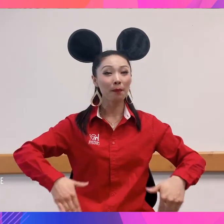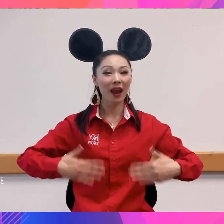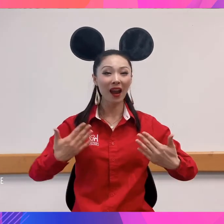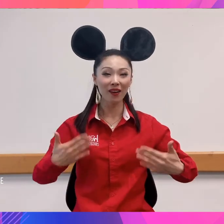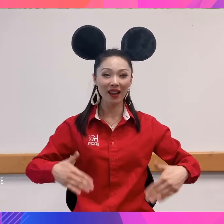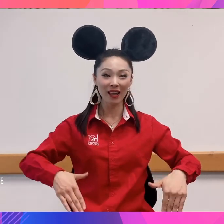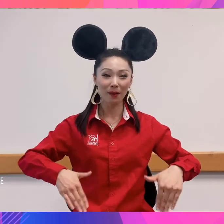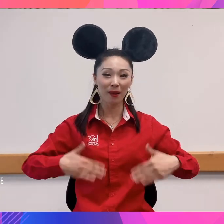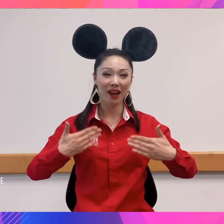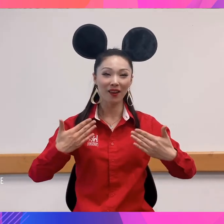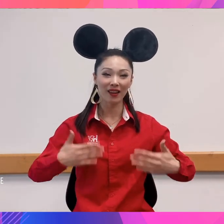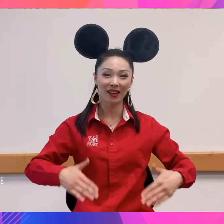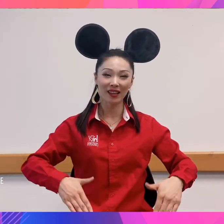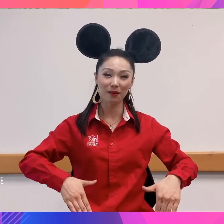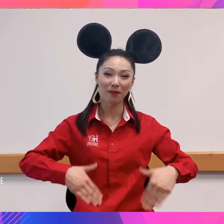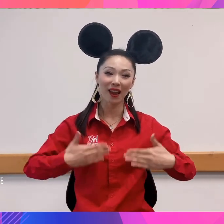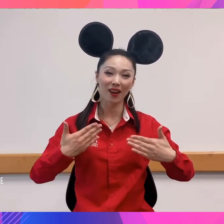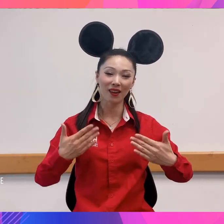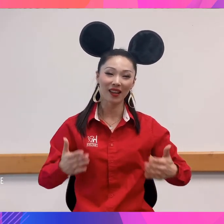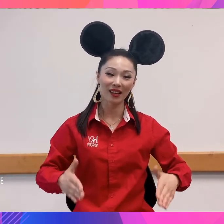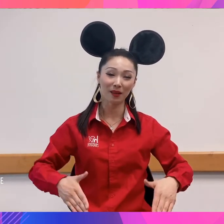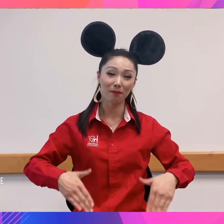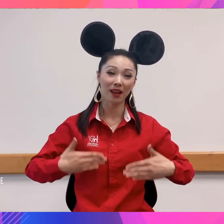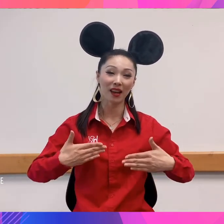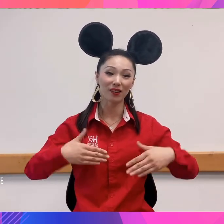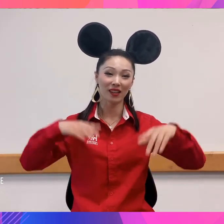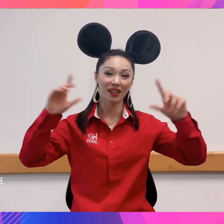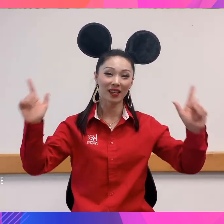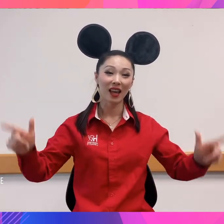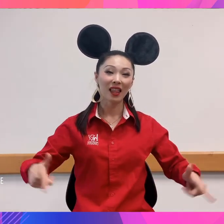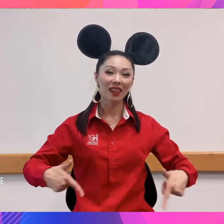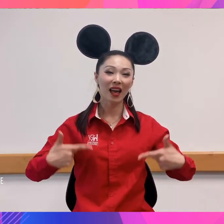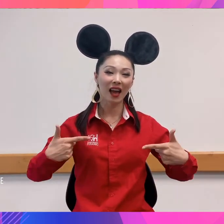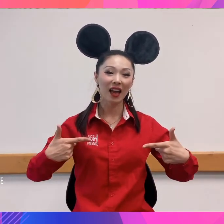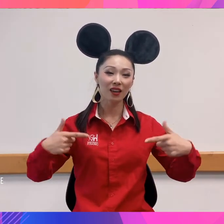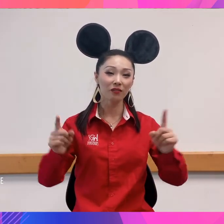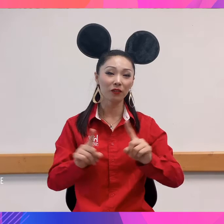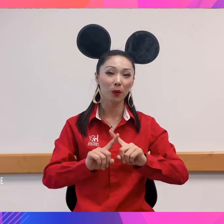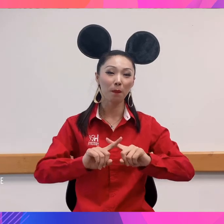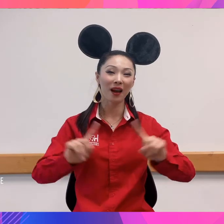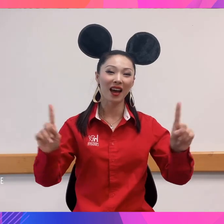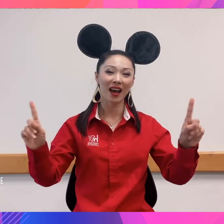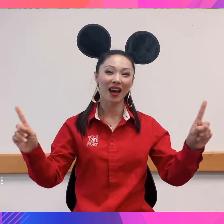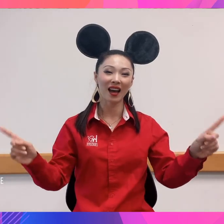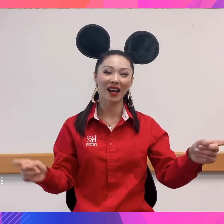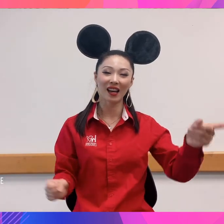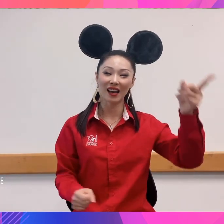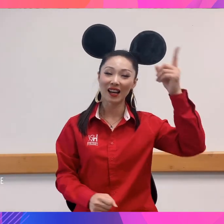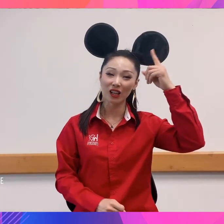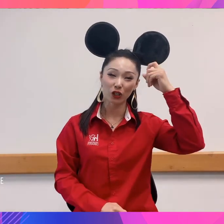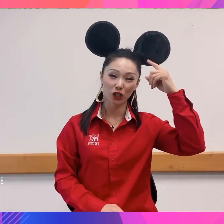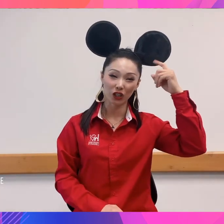Merrily, merrily, merrily. merrily. Life. You dream.